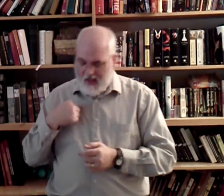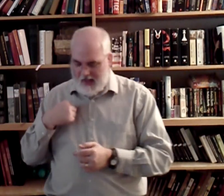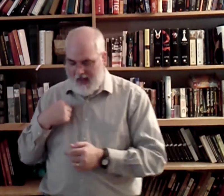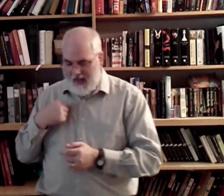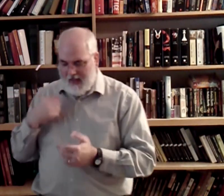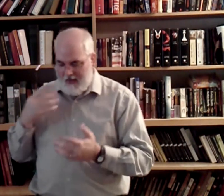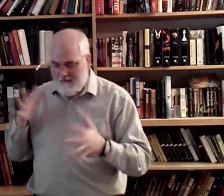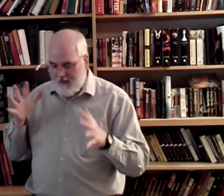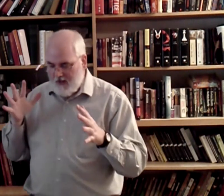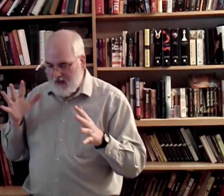I've.